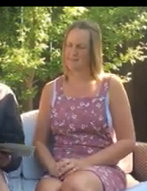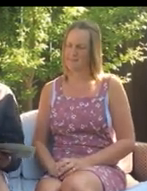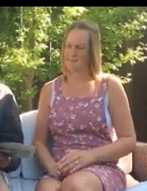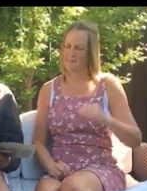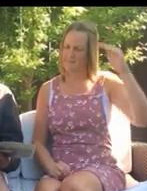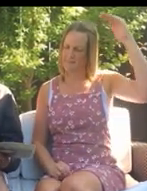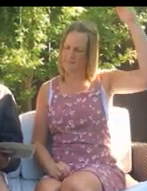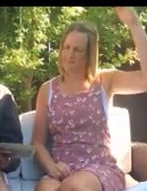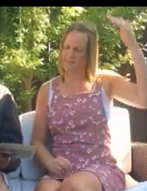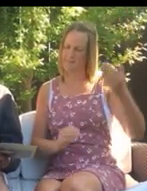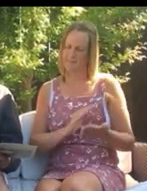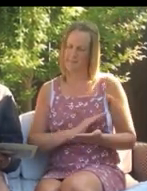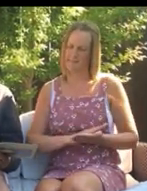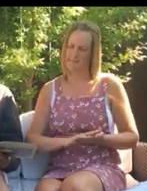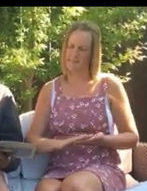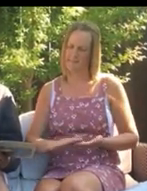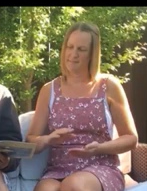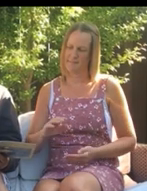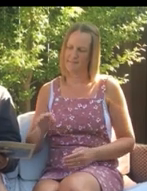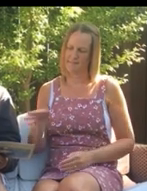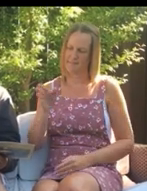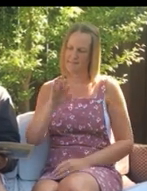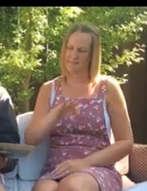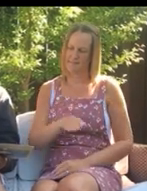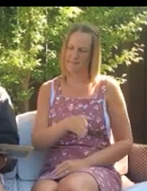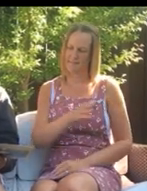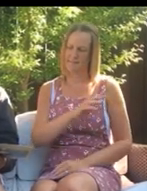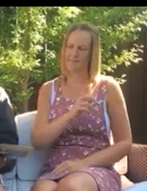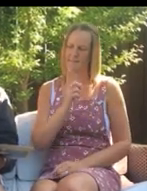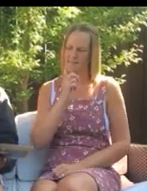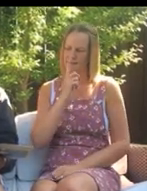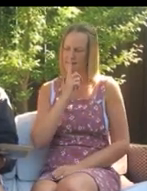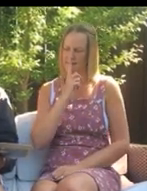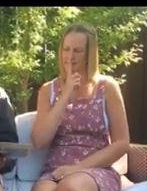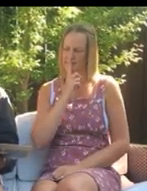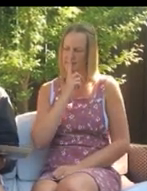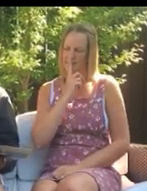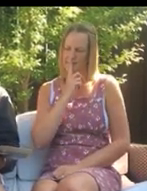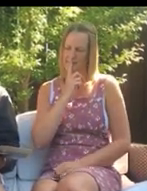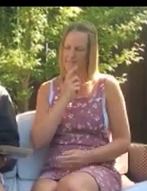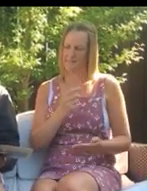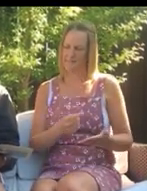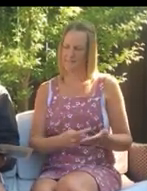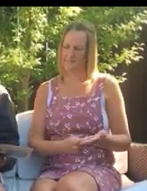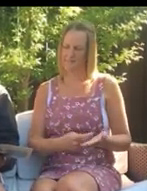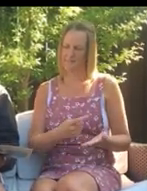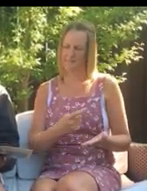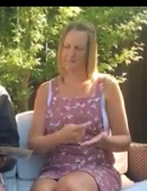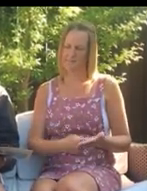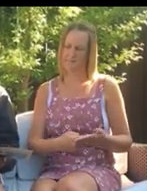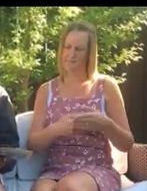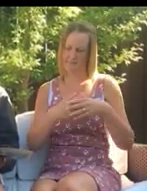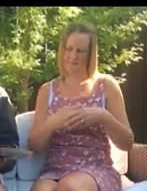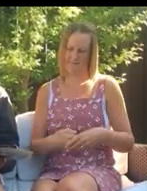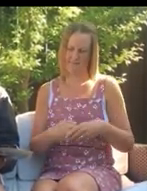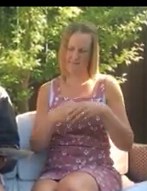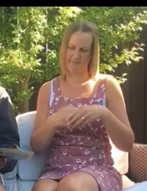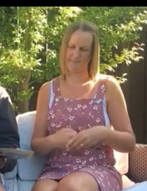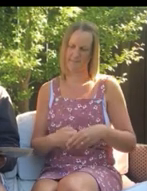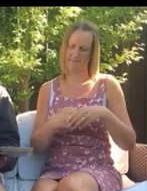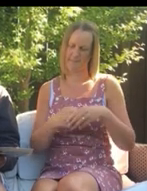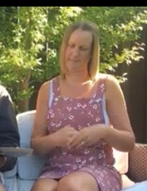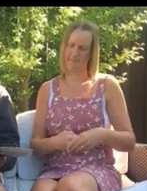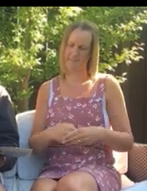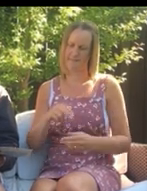Then I uphold Hill, Timmy Wends, to keep a secret rendezvous with Rags and Rose, his two best